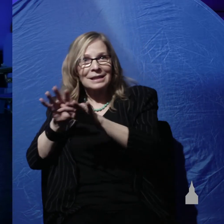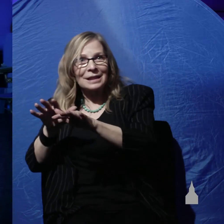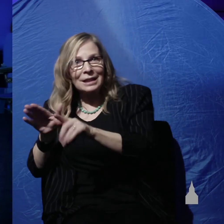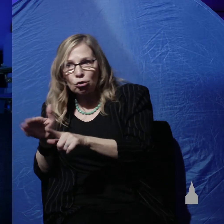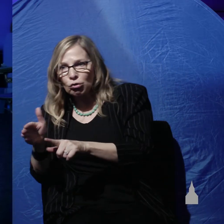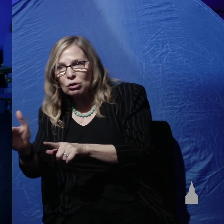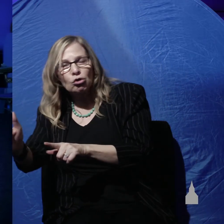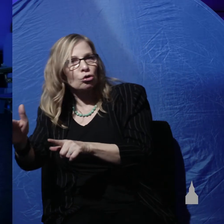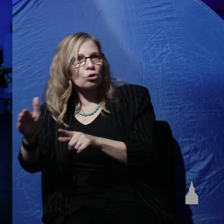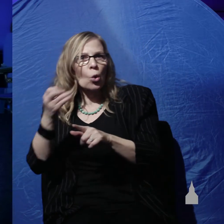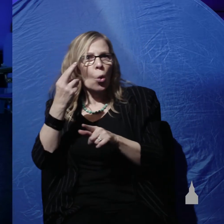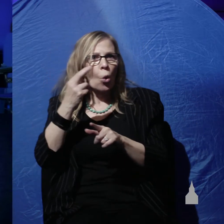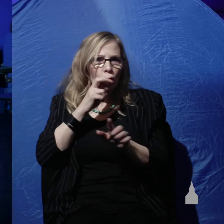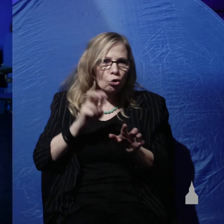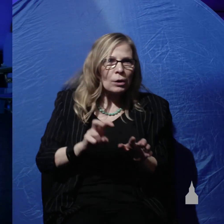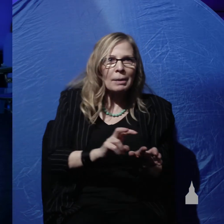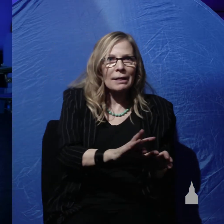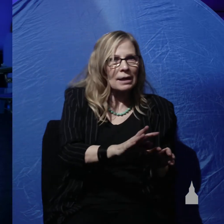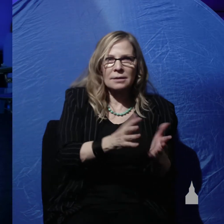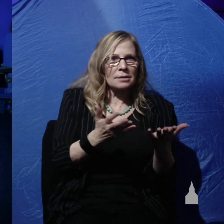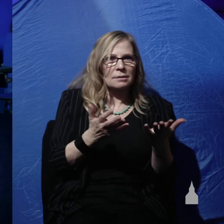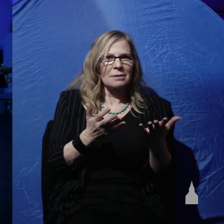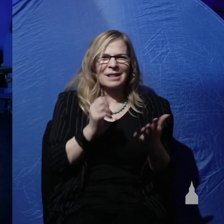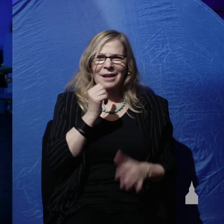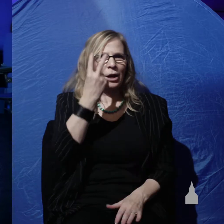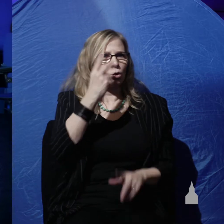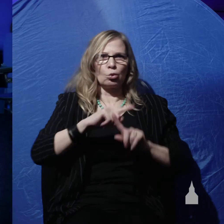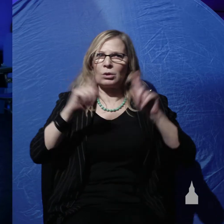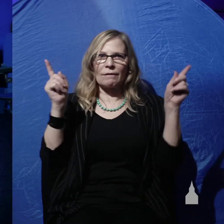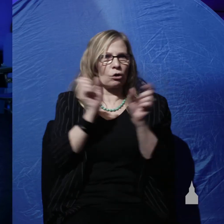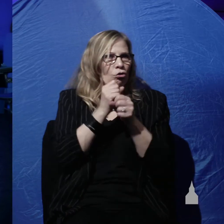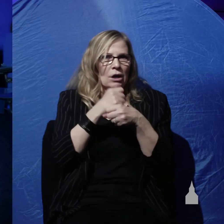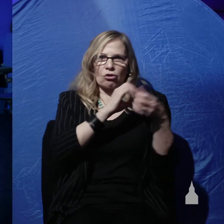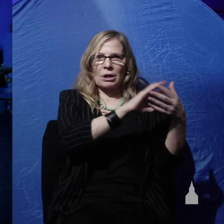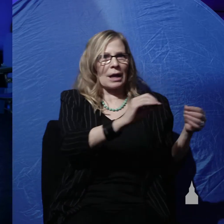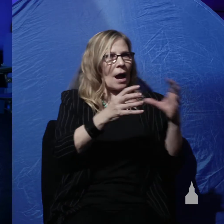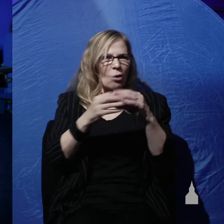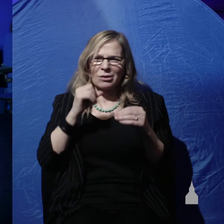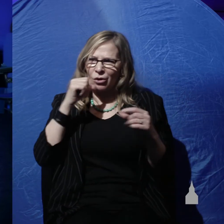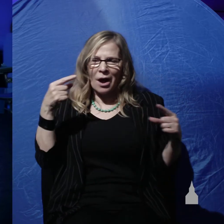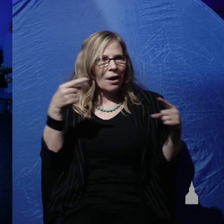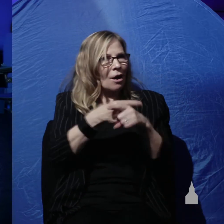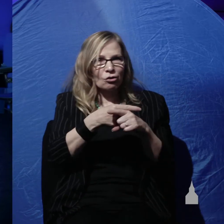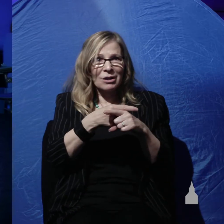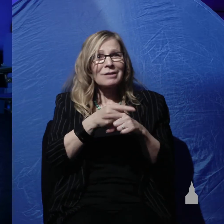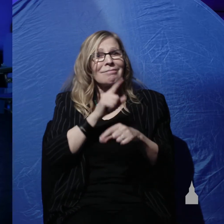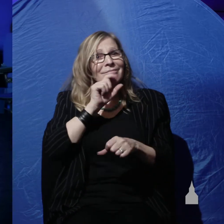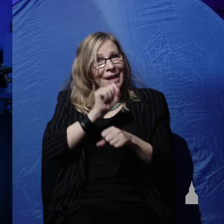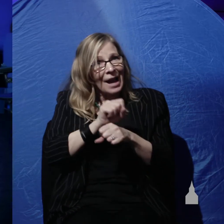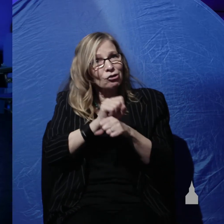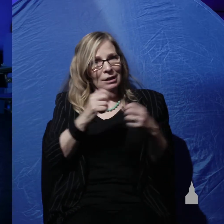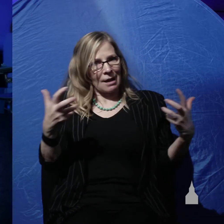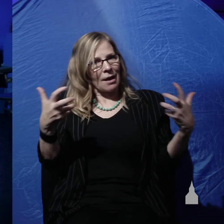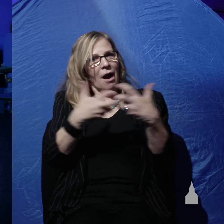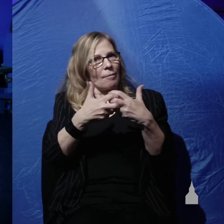It's not two creation accounts. They're not contradictory. They're actually complementary because